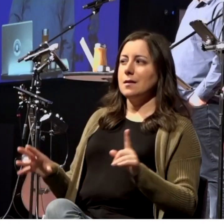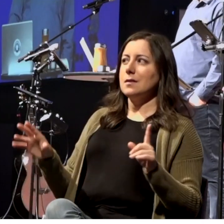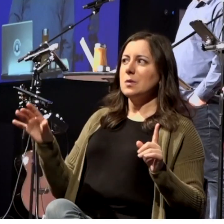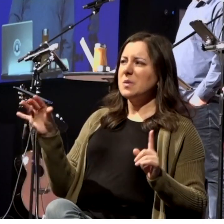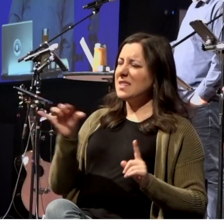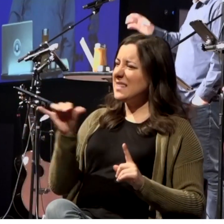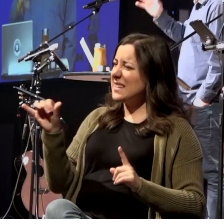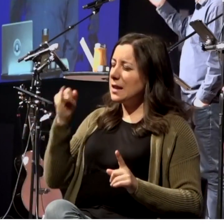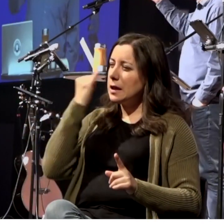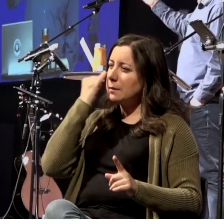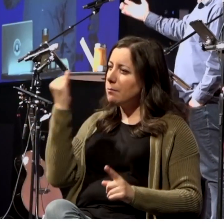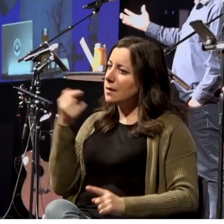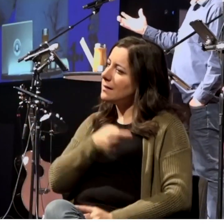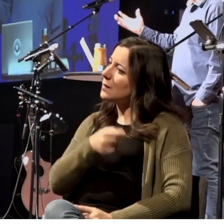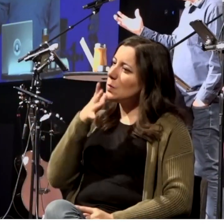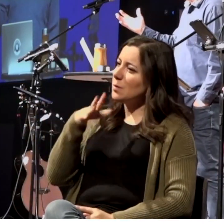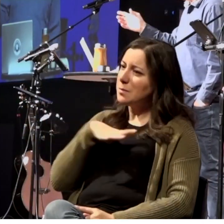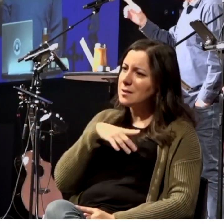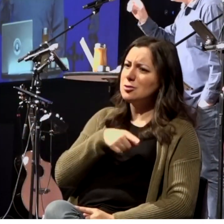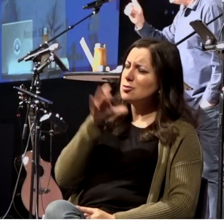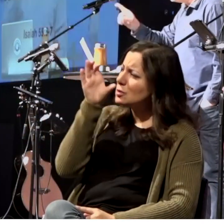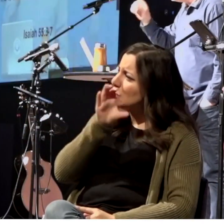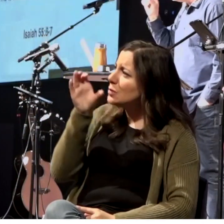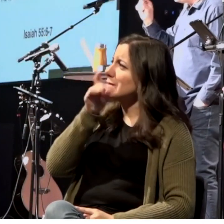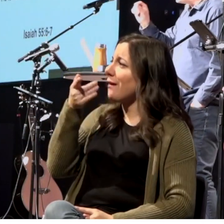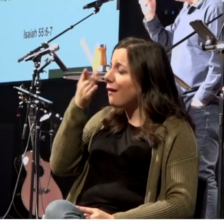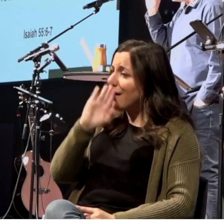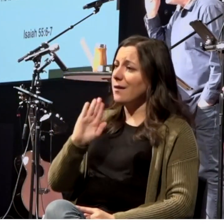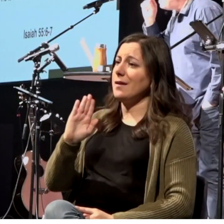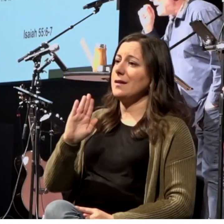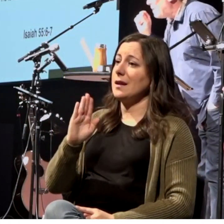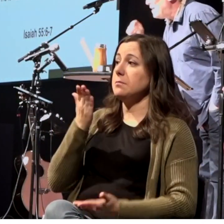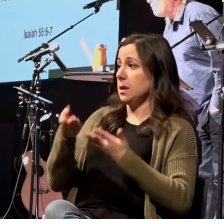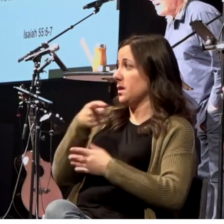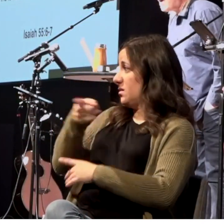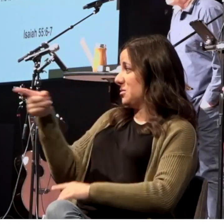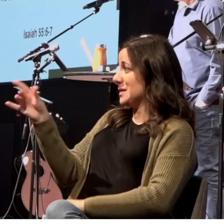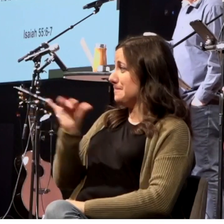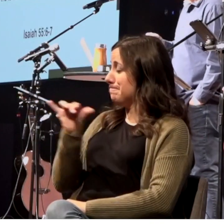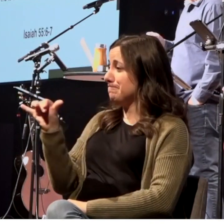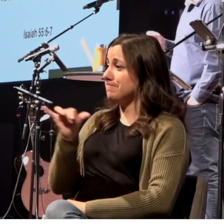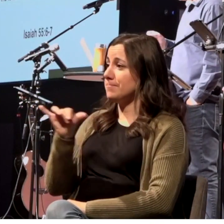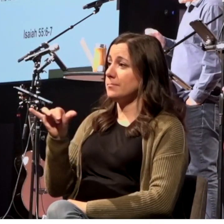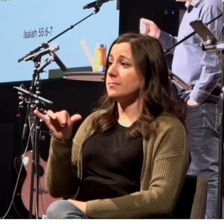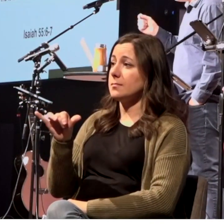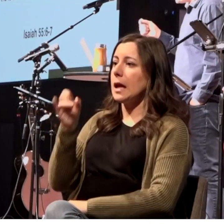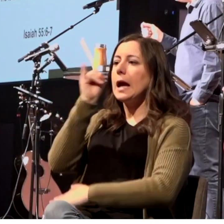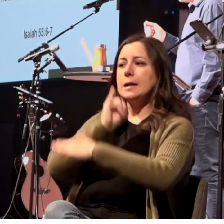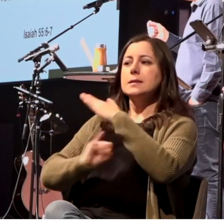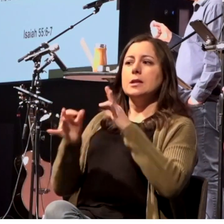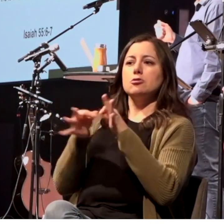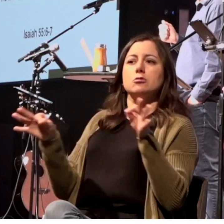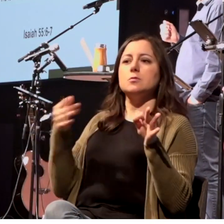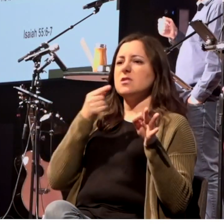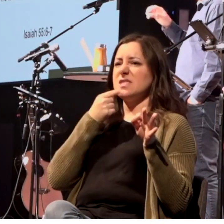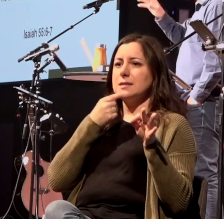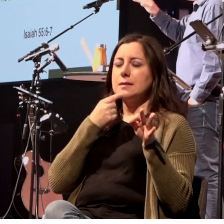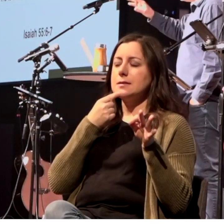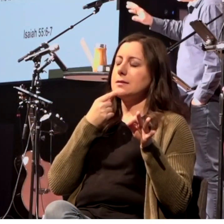right? Isaiah, the prophet says this, seek the Lord while he may be found. Call upon him while he's near. Let the